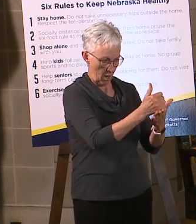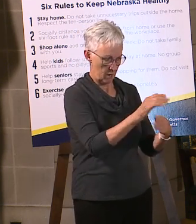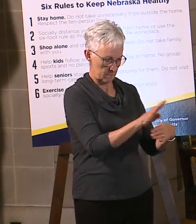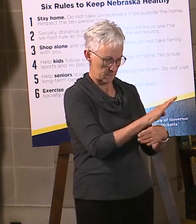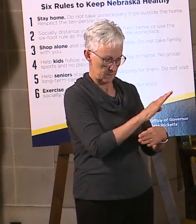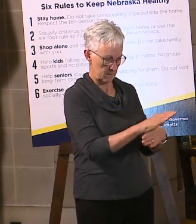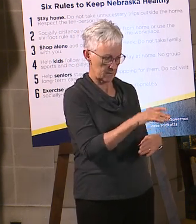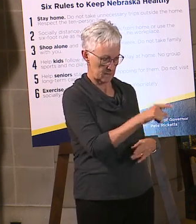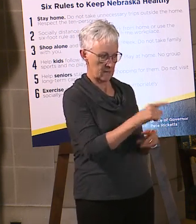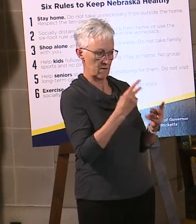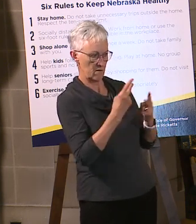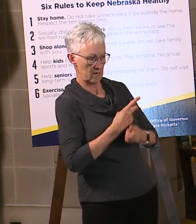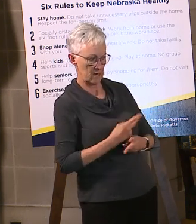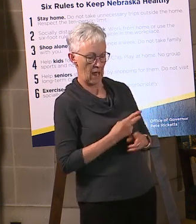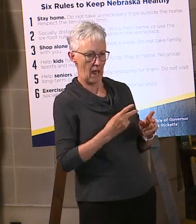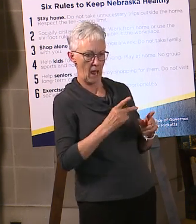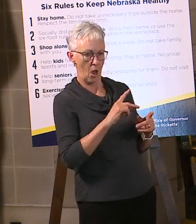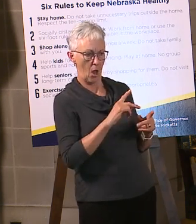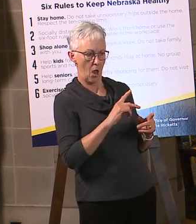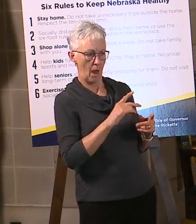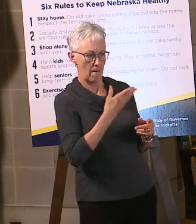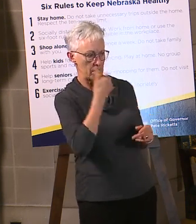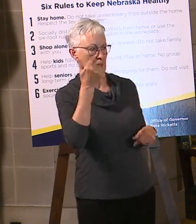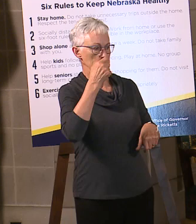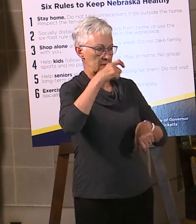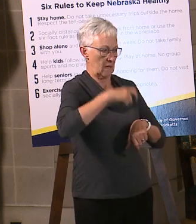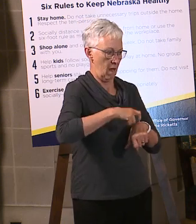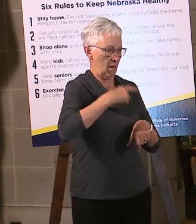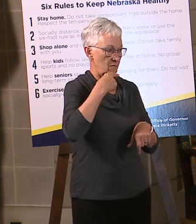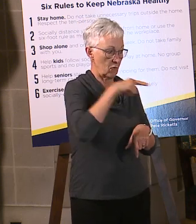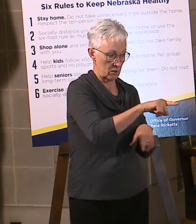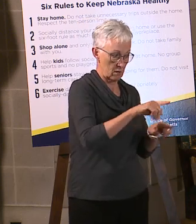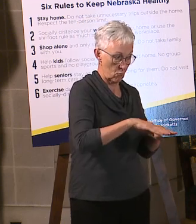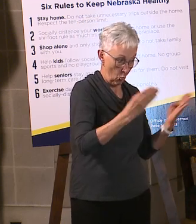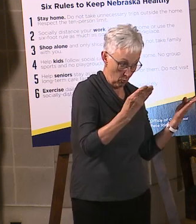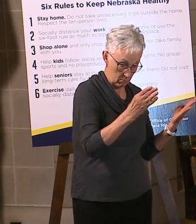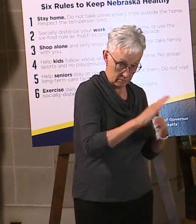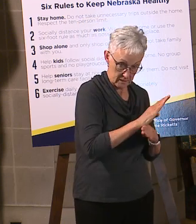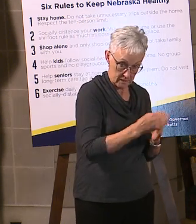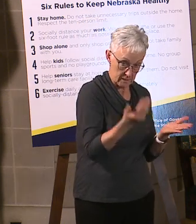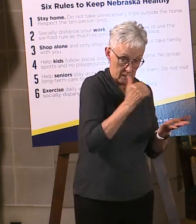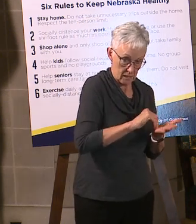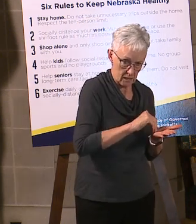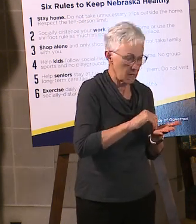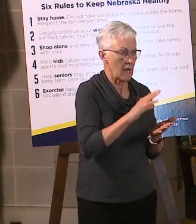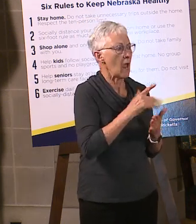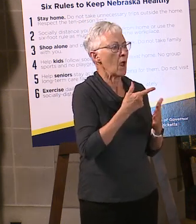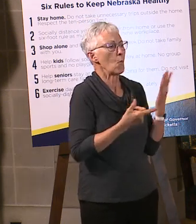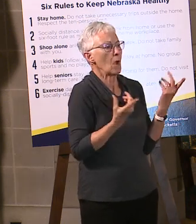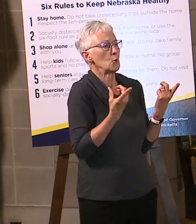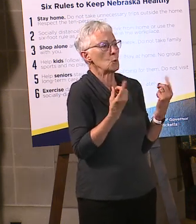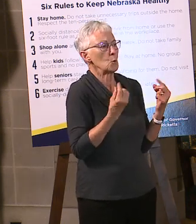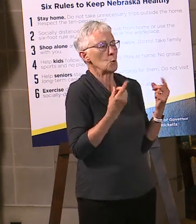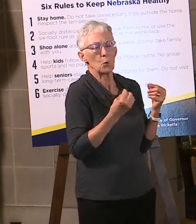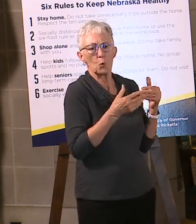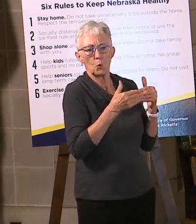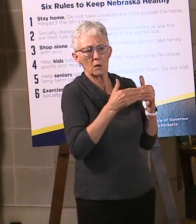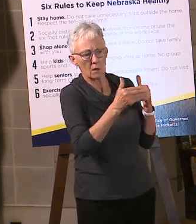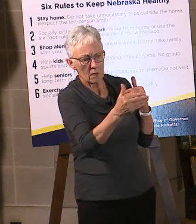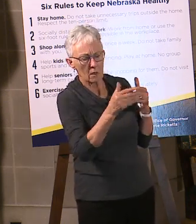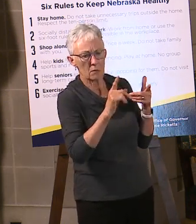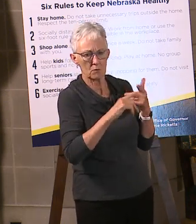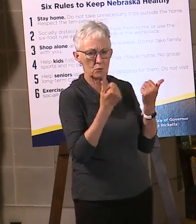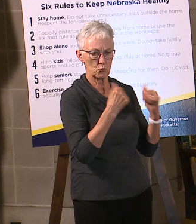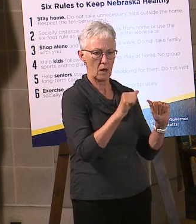open it, reopen. And then what I would say to our consumers across the state is to be patient and respectful of our business